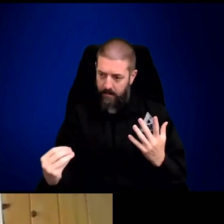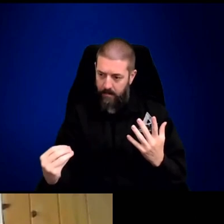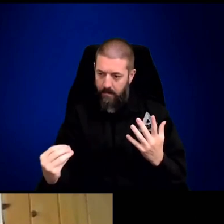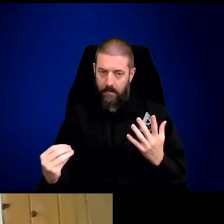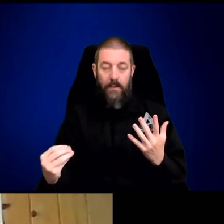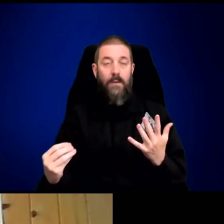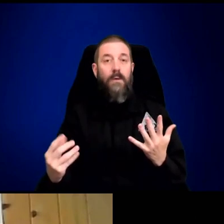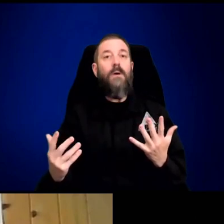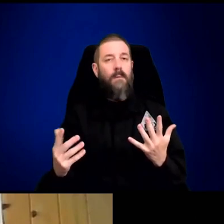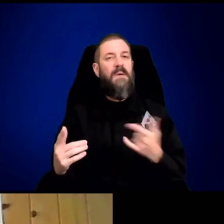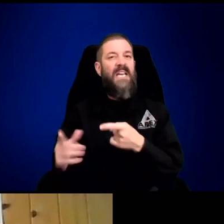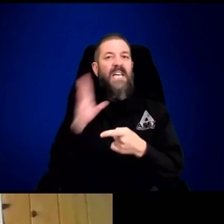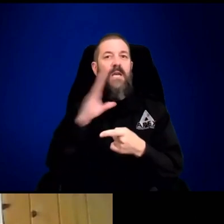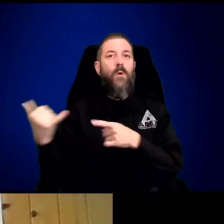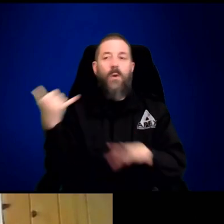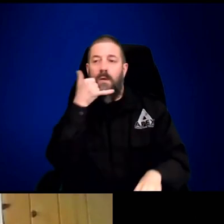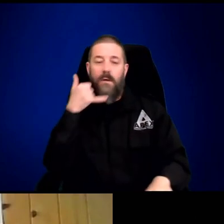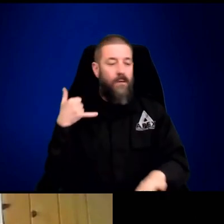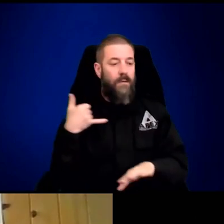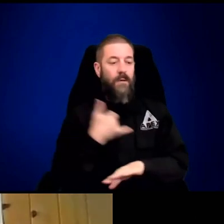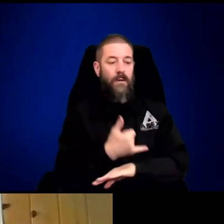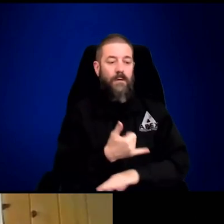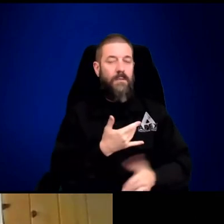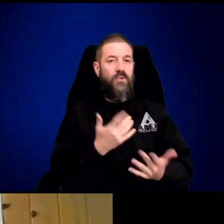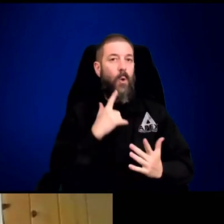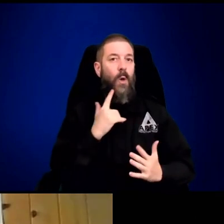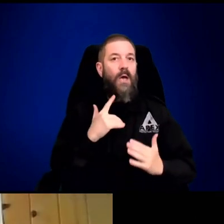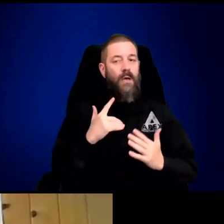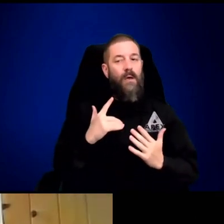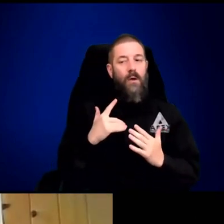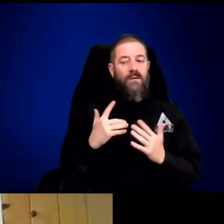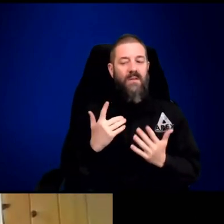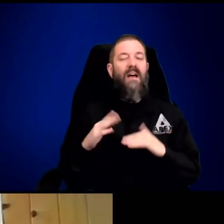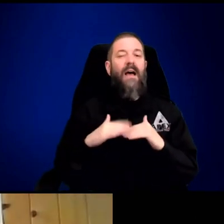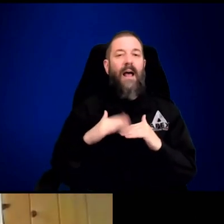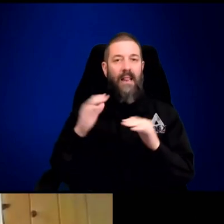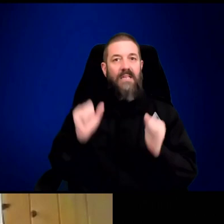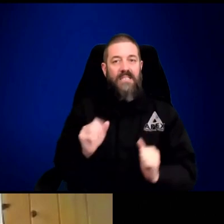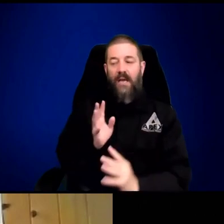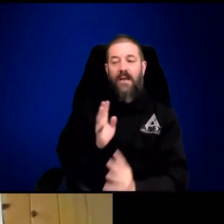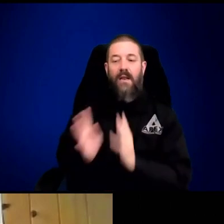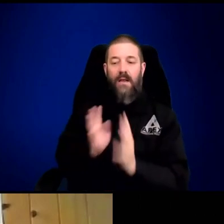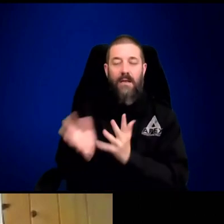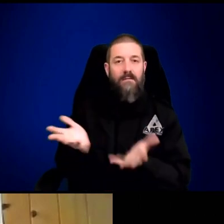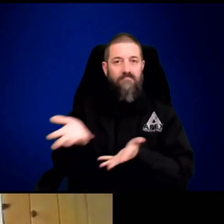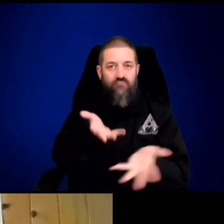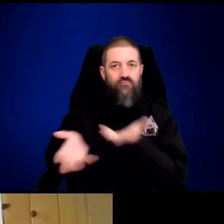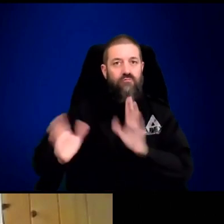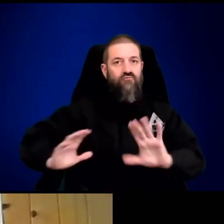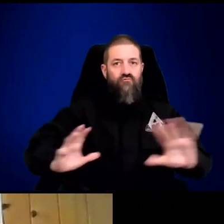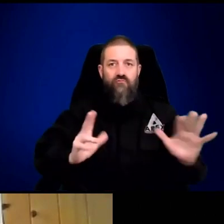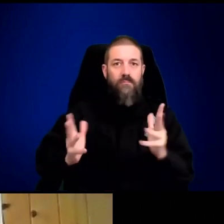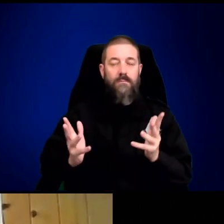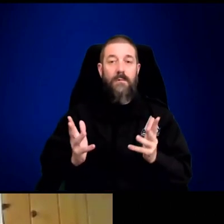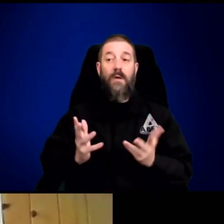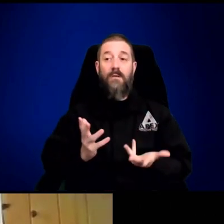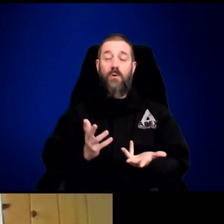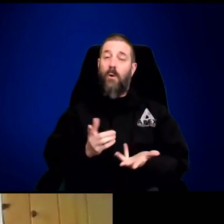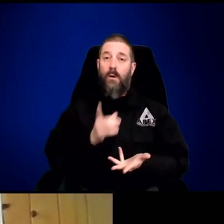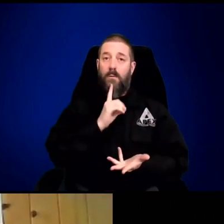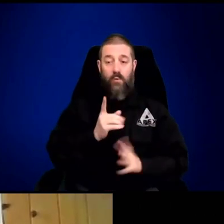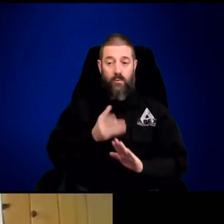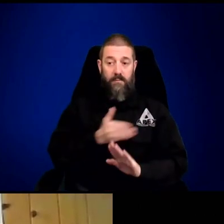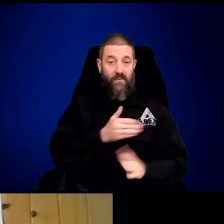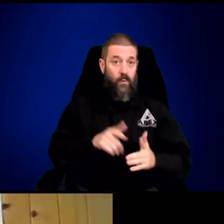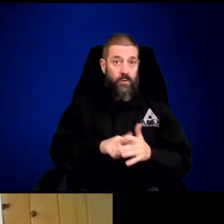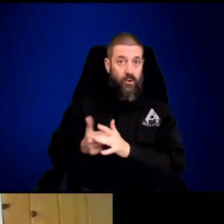some reason he just goes dark, he's going to call in from the phone. And, yeah, so we'll at least be able to ask questions